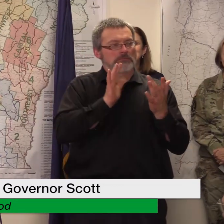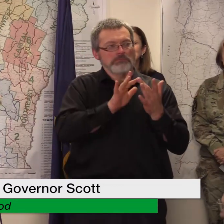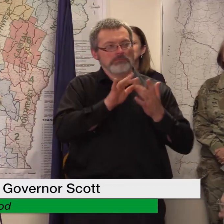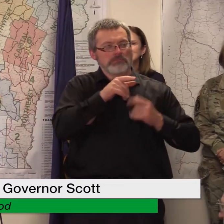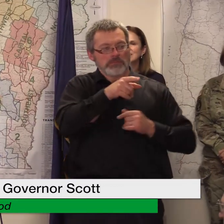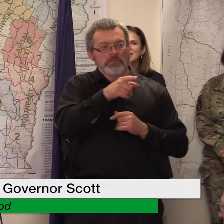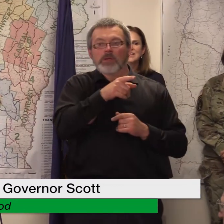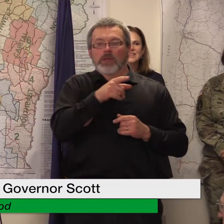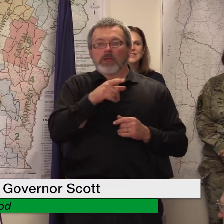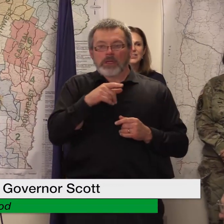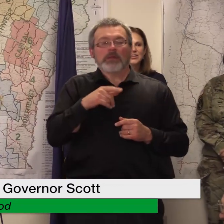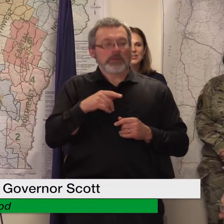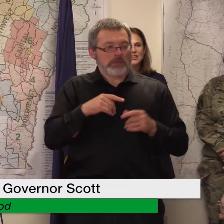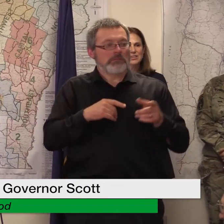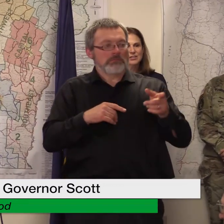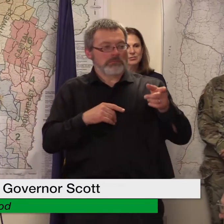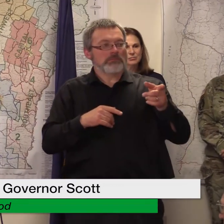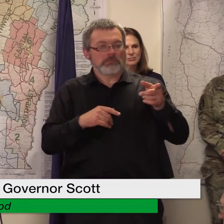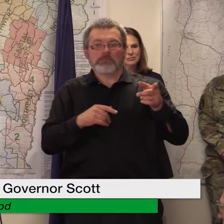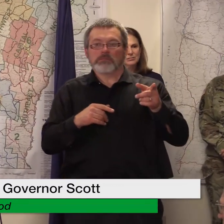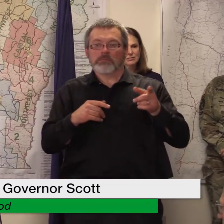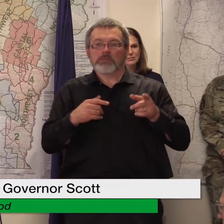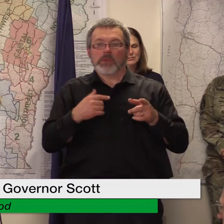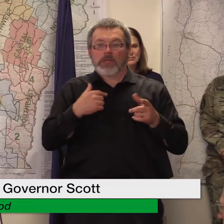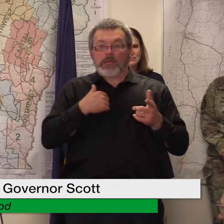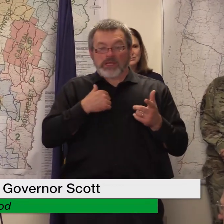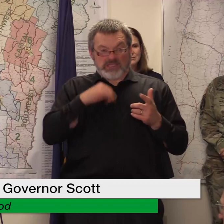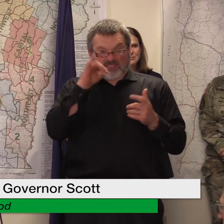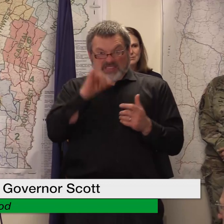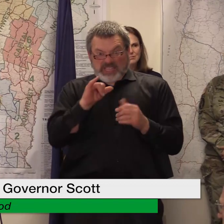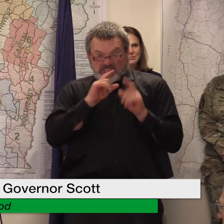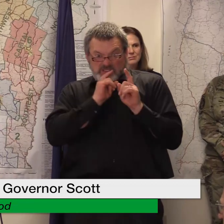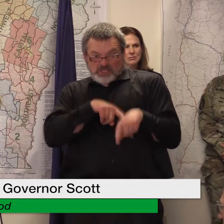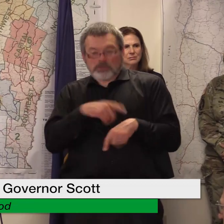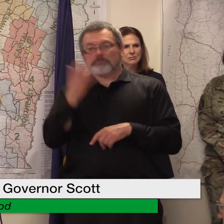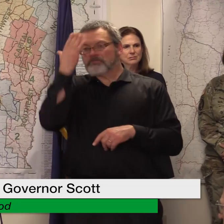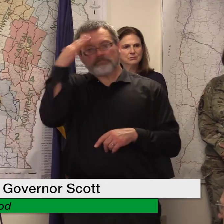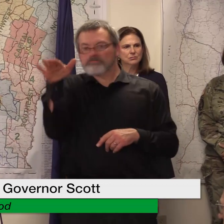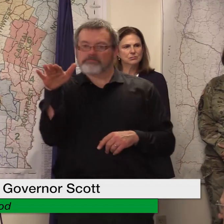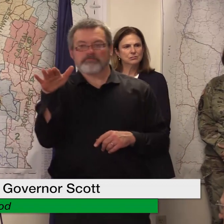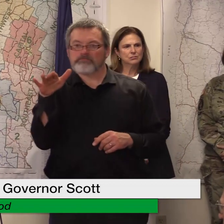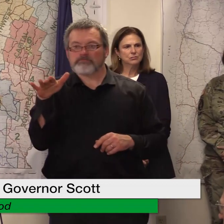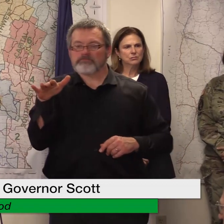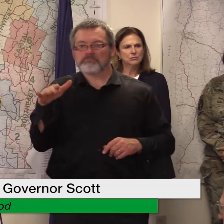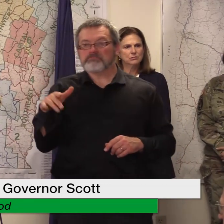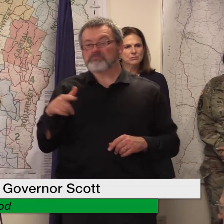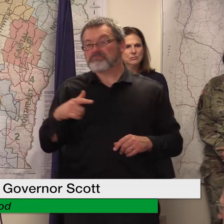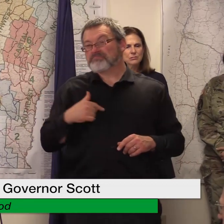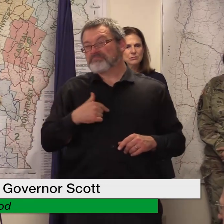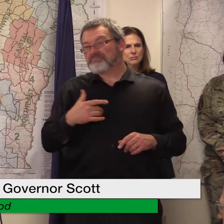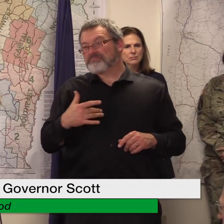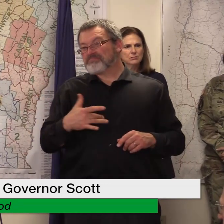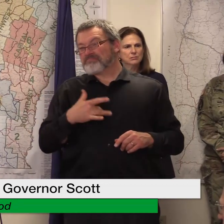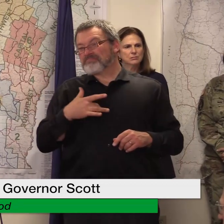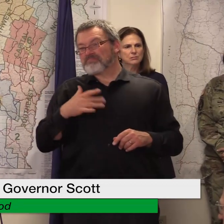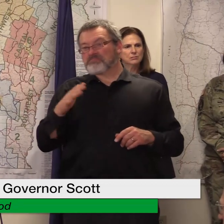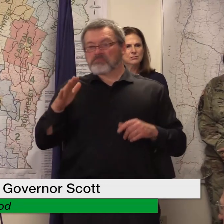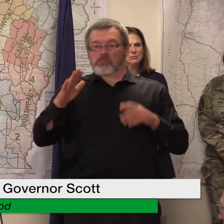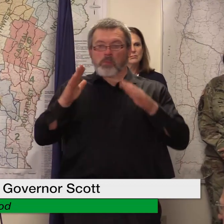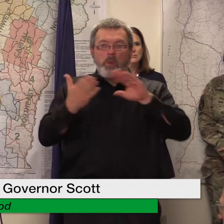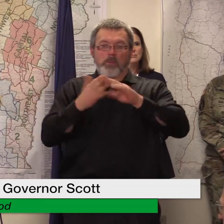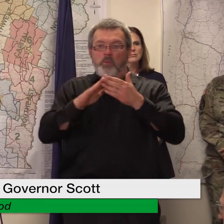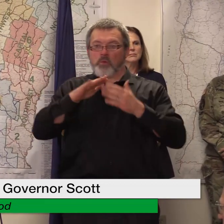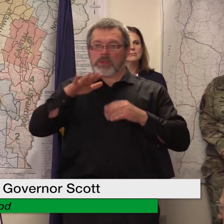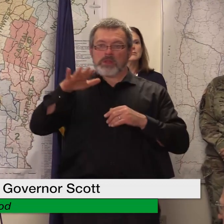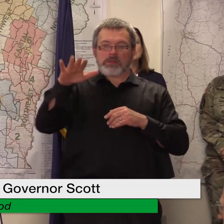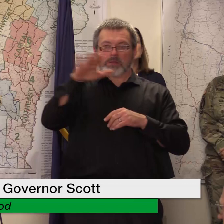yes governor i did and no i don't have that data right at hand but we can get that i think it's more likely at the vermont community community broadband board